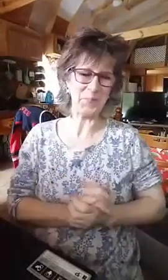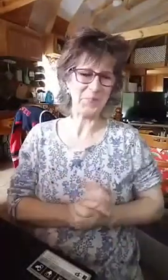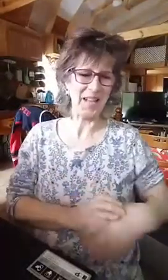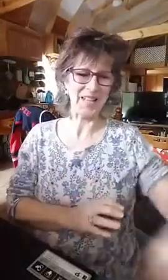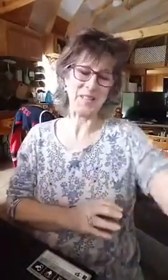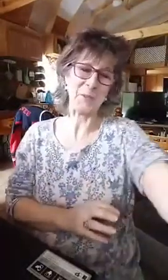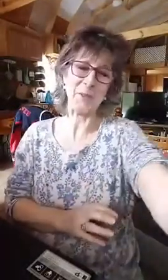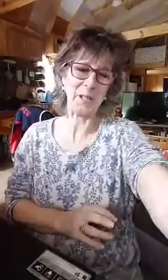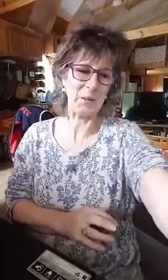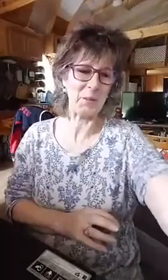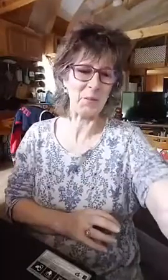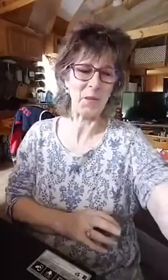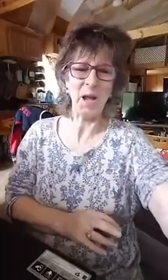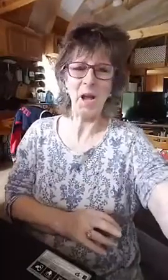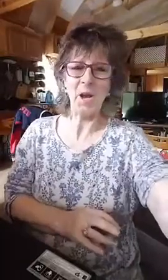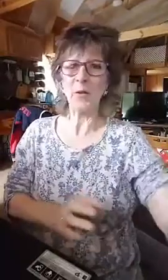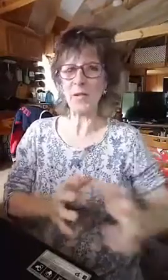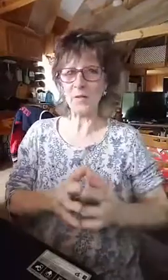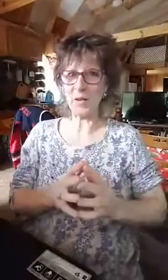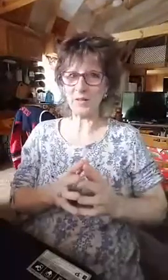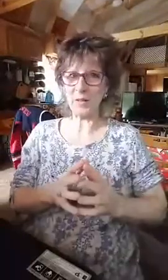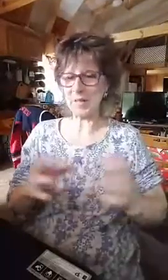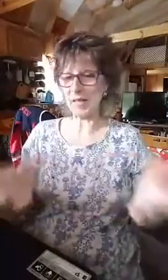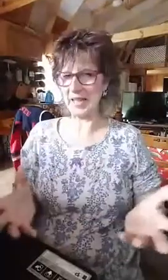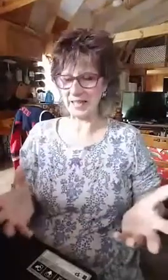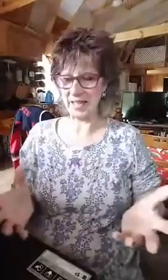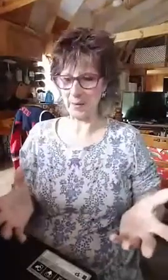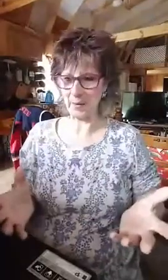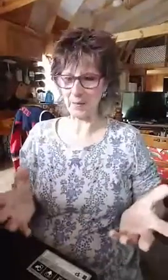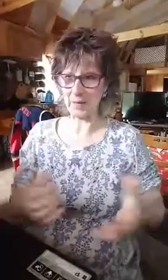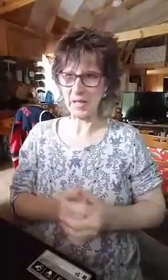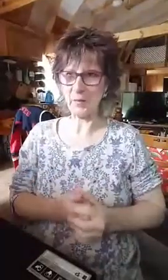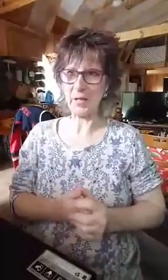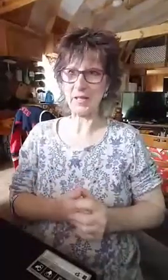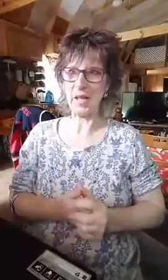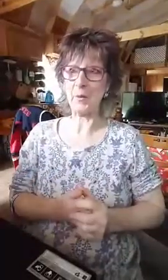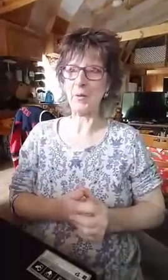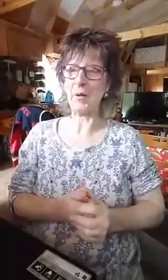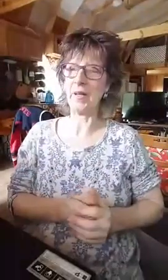And this is really cool. First of all, let me take an example. Say for example, um,